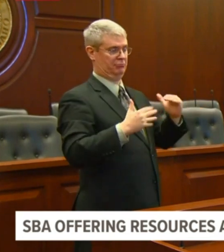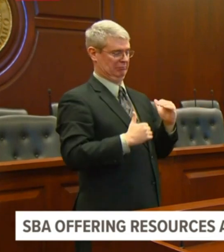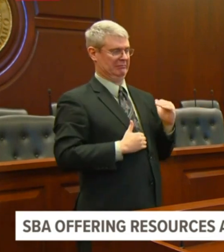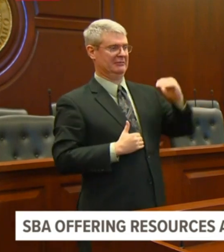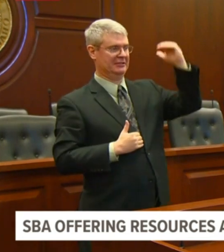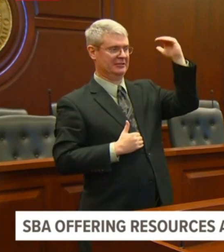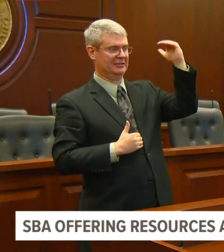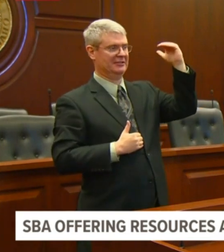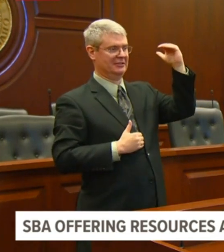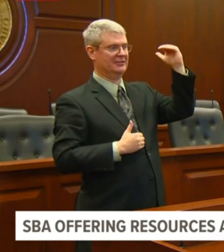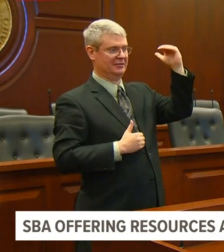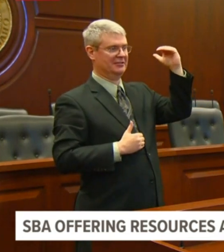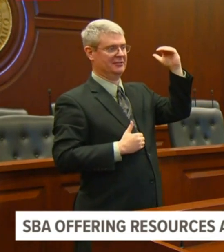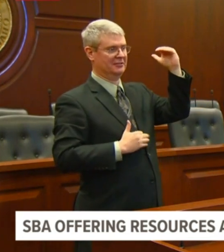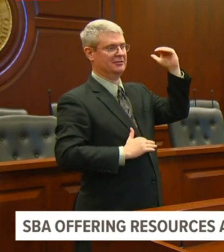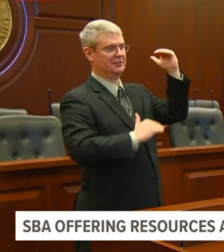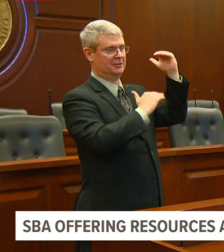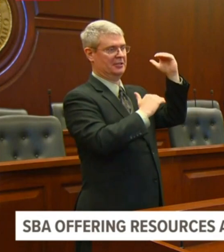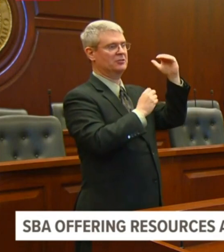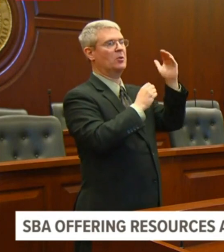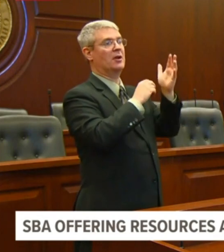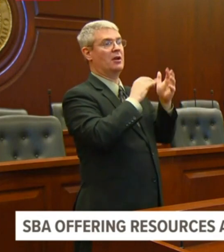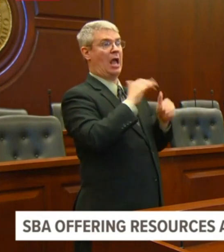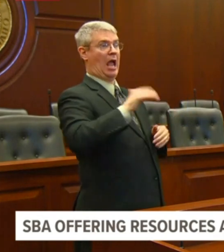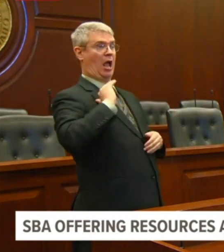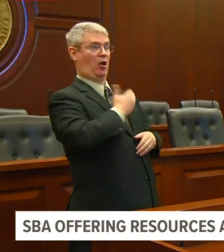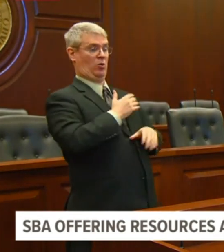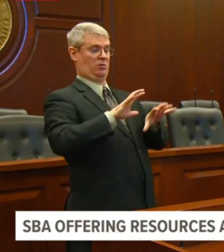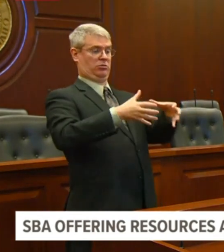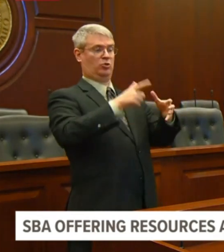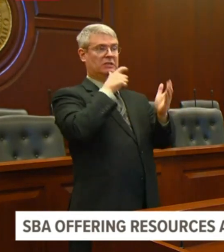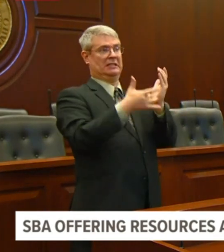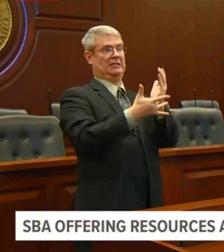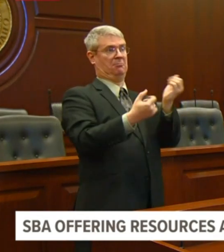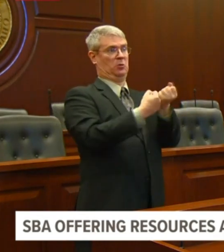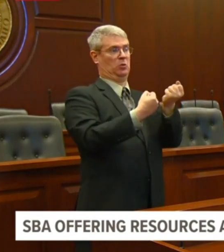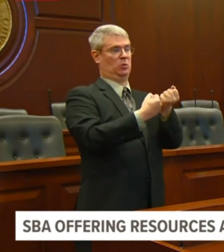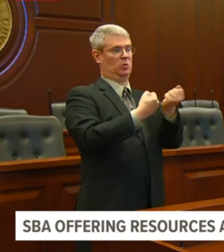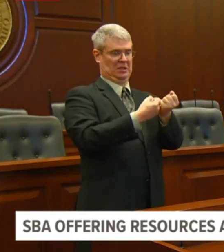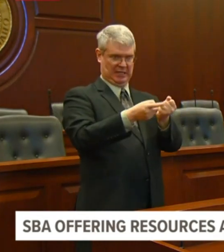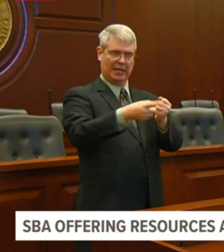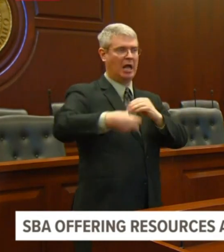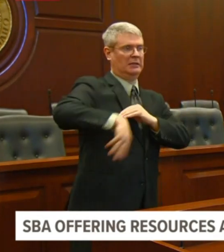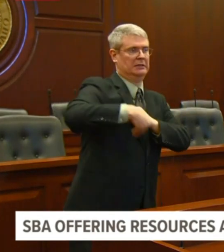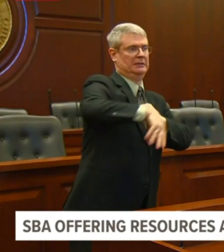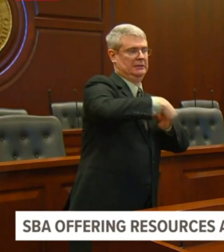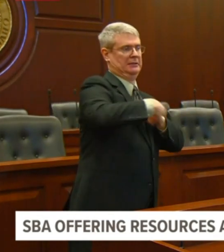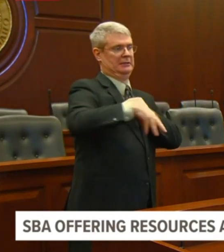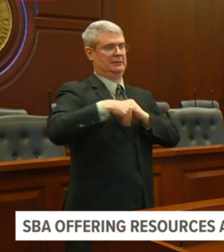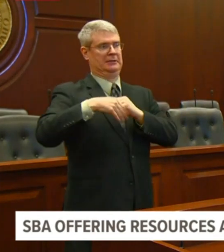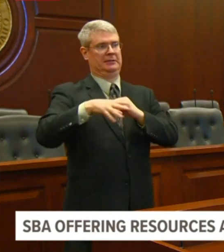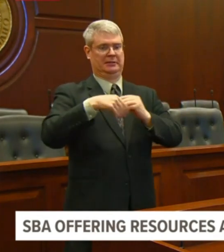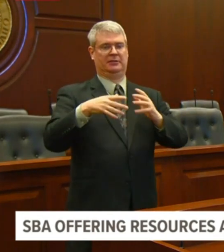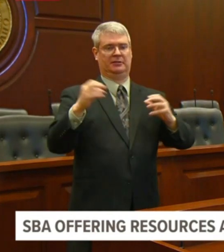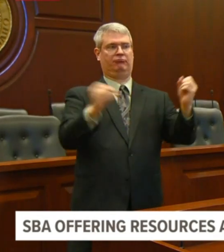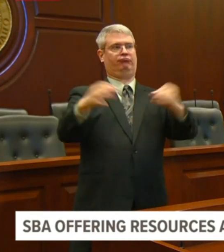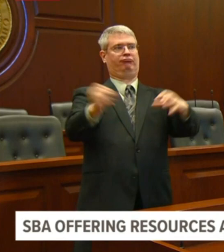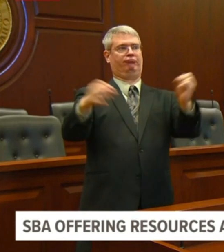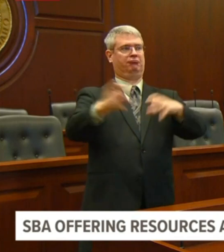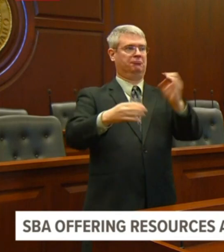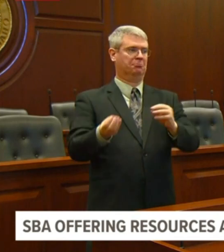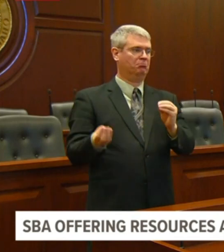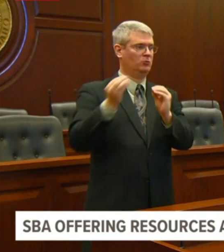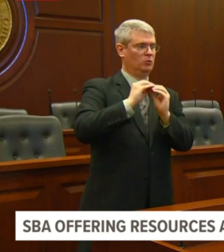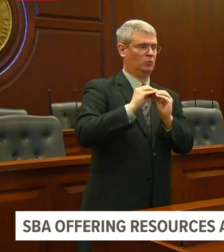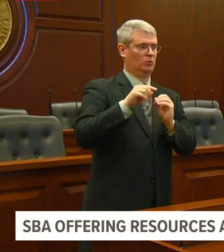technology standpoint, from an internet connectivity standpoint to boost that up. You can well imagine that that's happening everywhere,